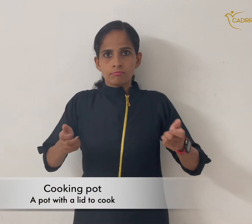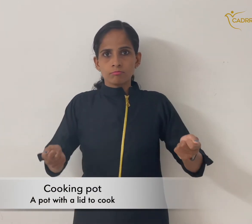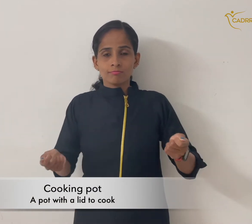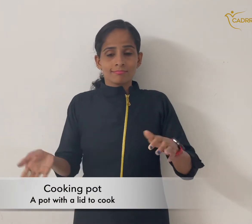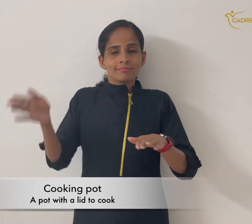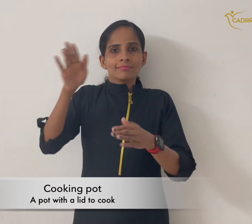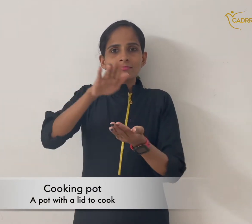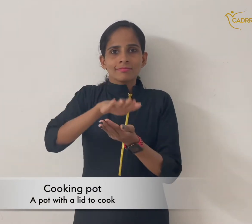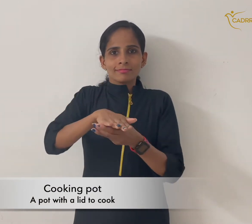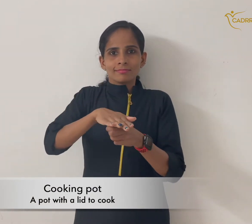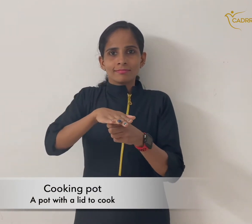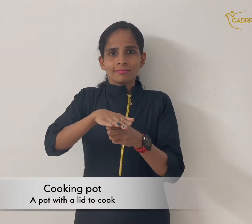cooking pot